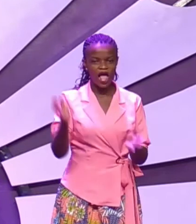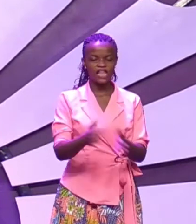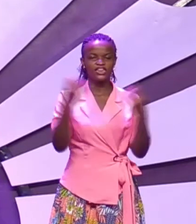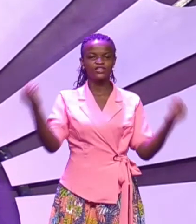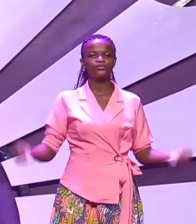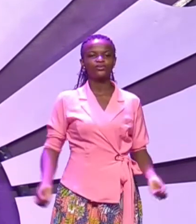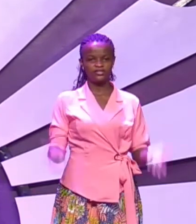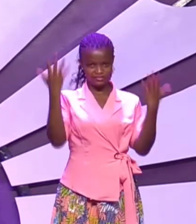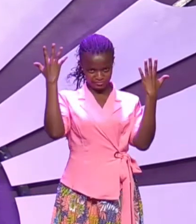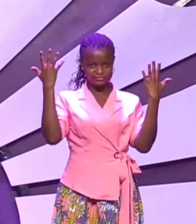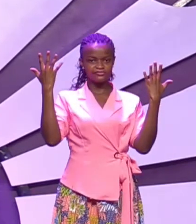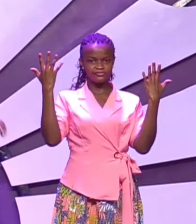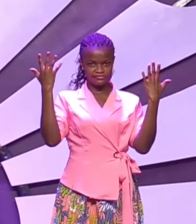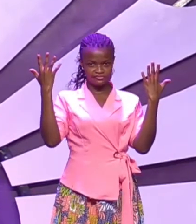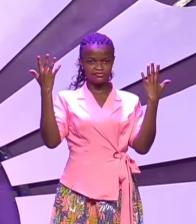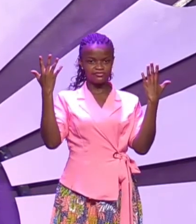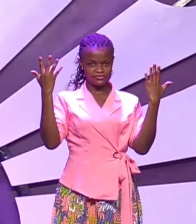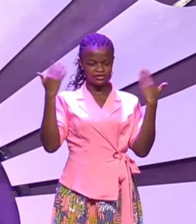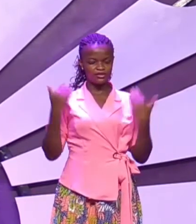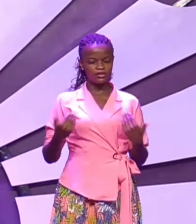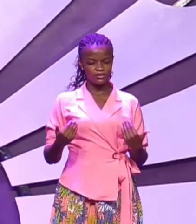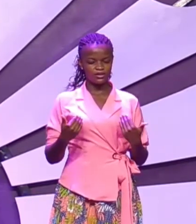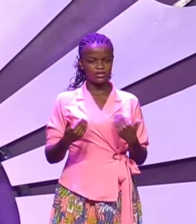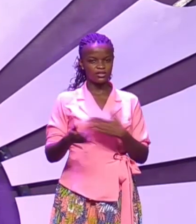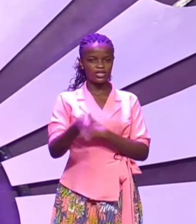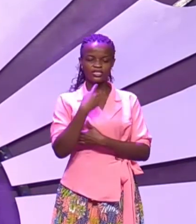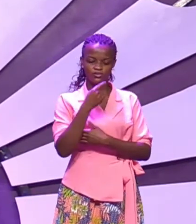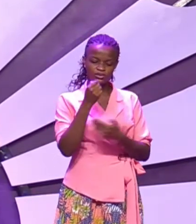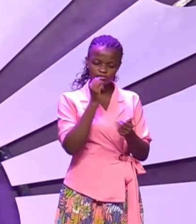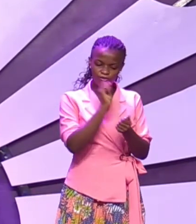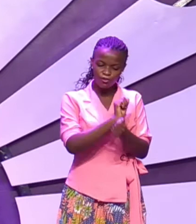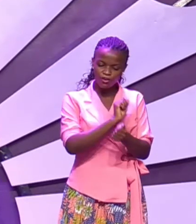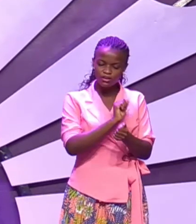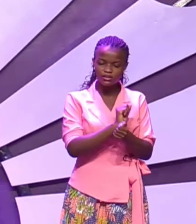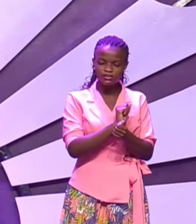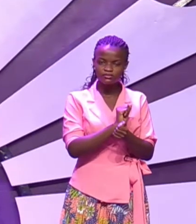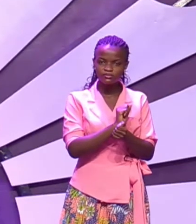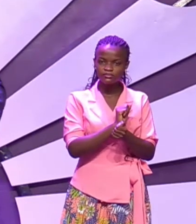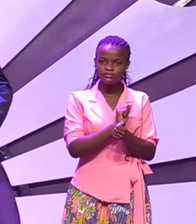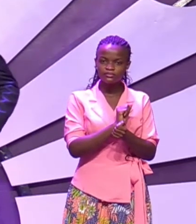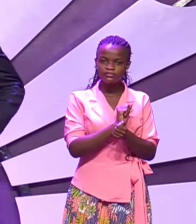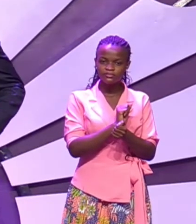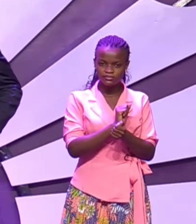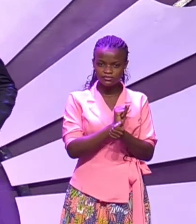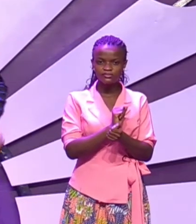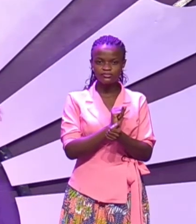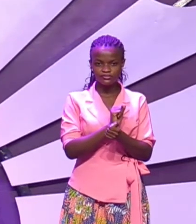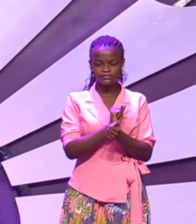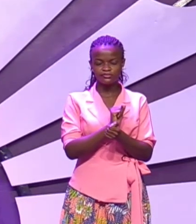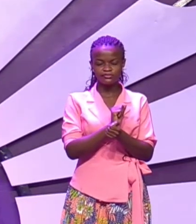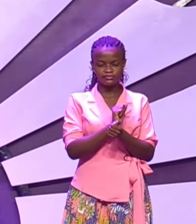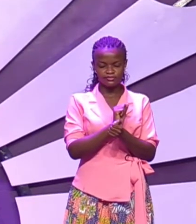hallelujah God told Paul that in fact